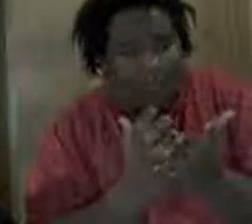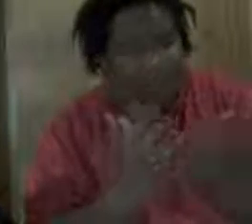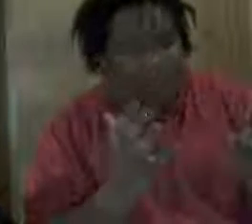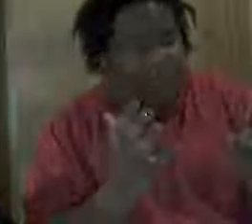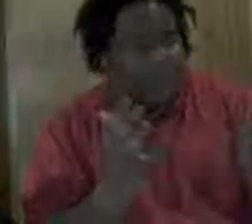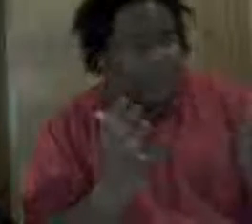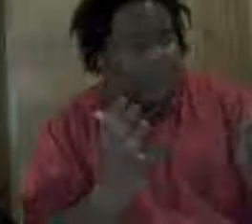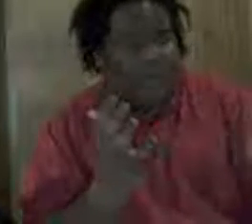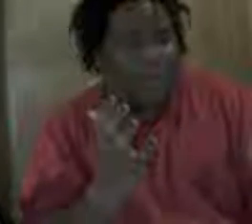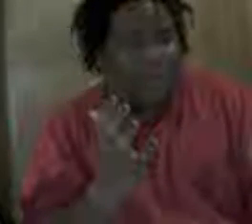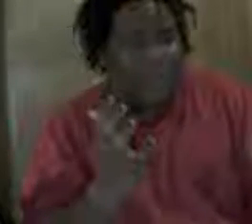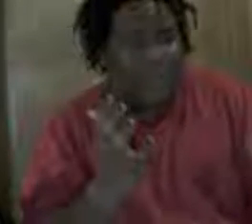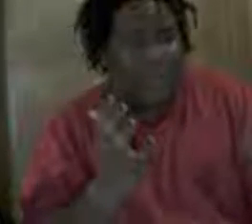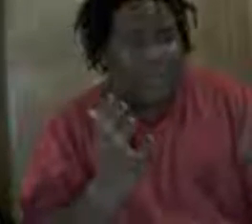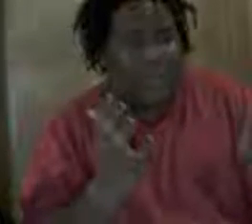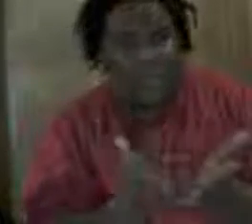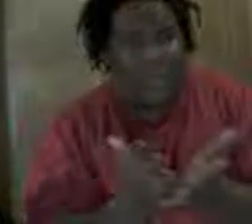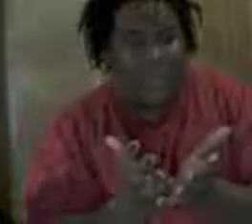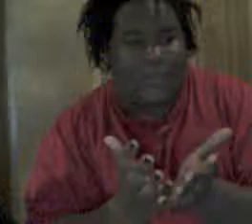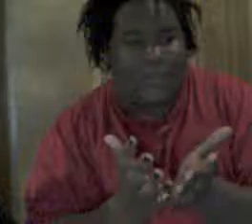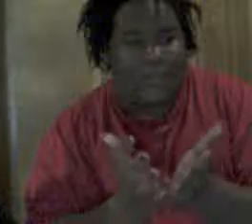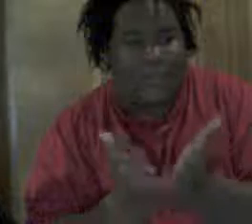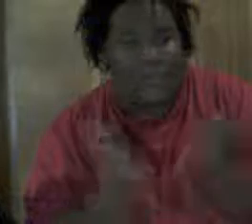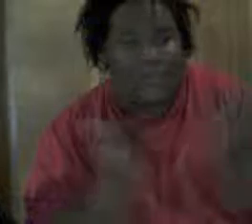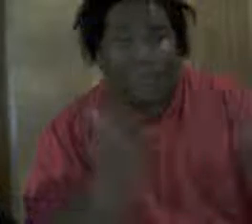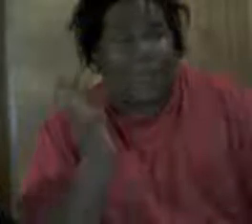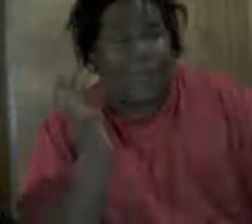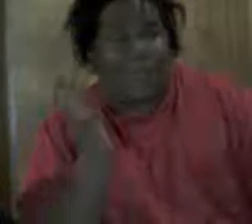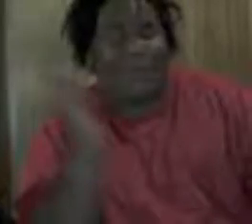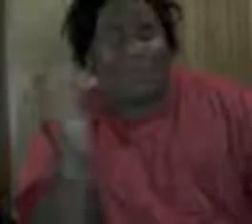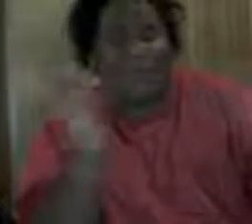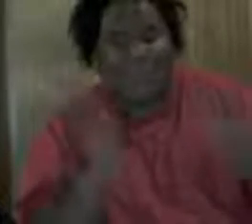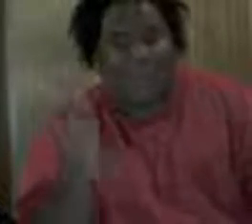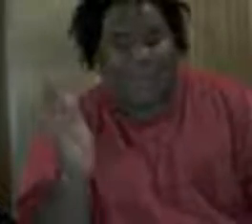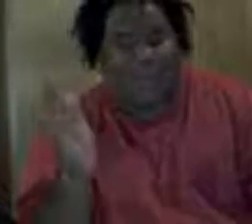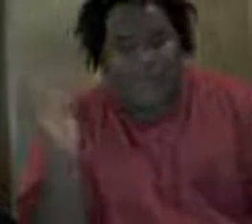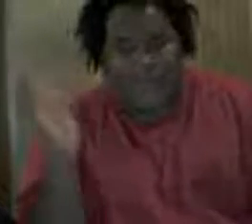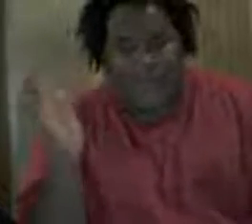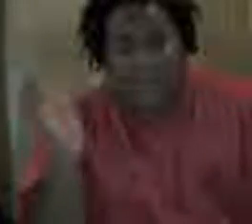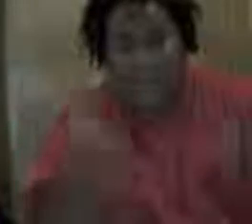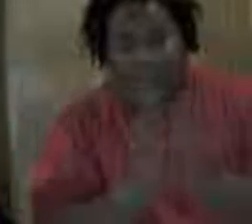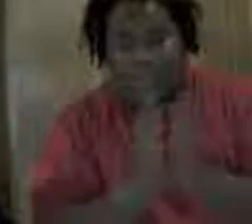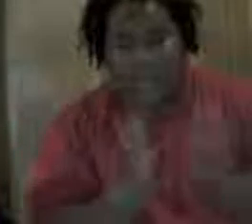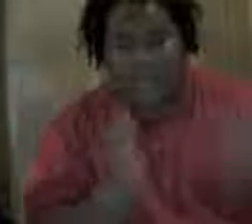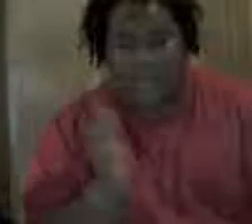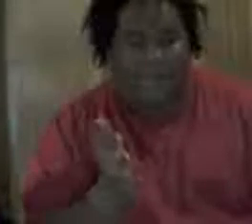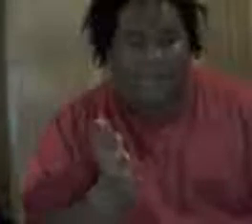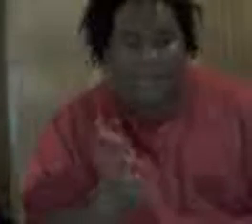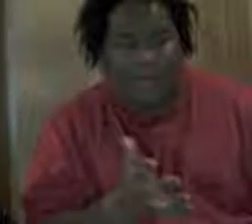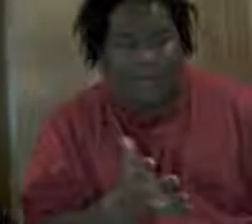yeah, you click on a video, and it's Rick Ashley, and they're never to give you a, yeah, bullshit, yeah, great, great, that's great for a minute or two,